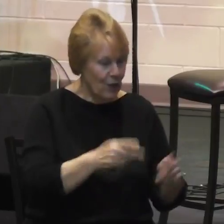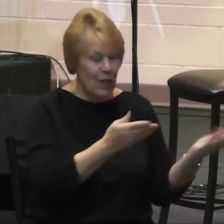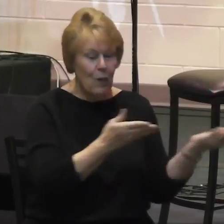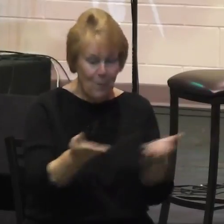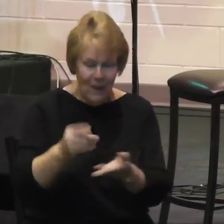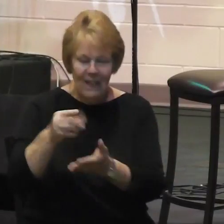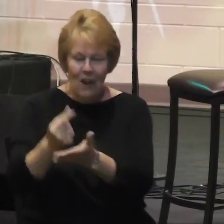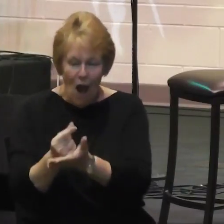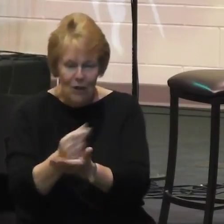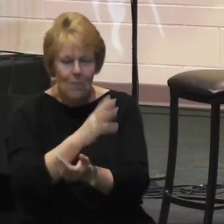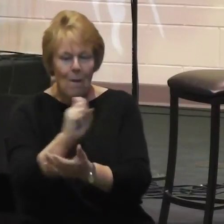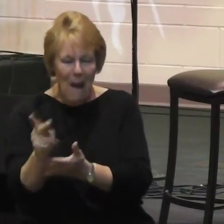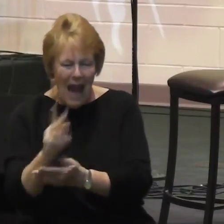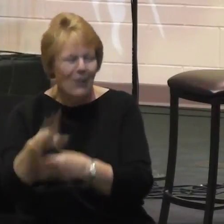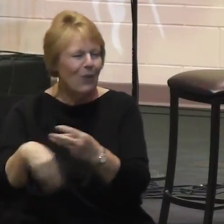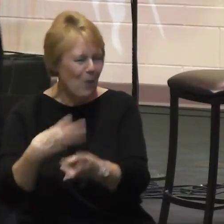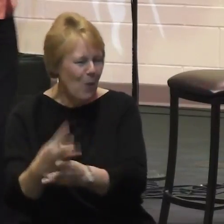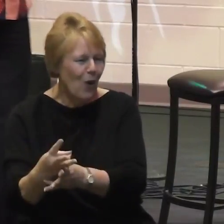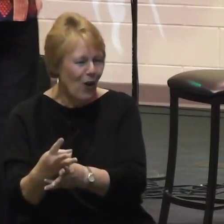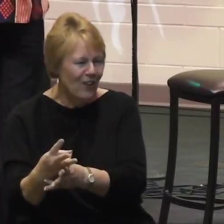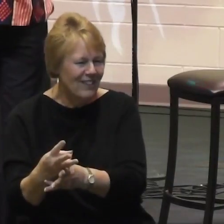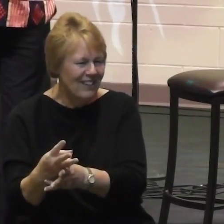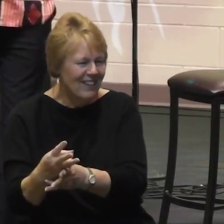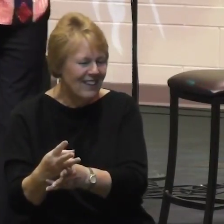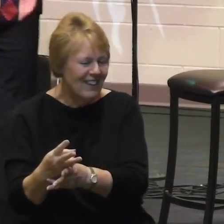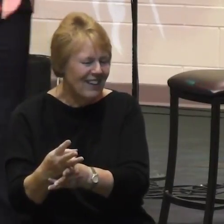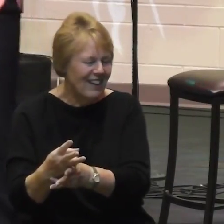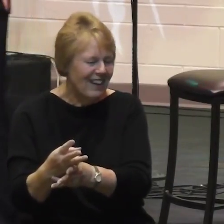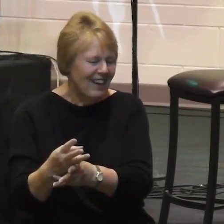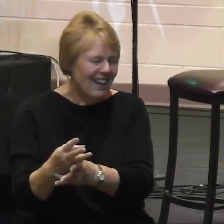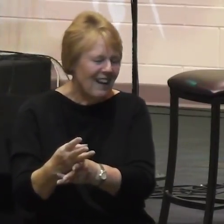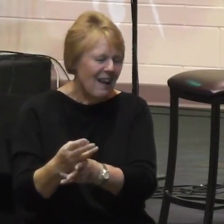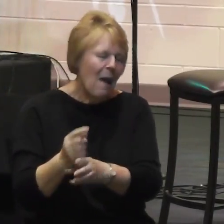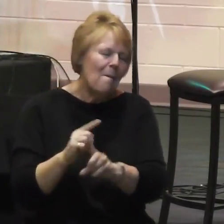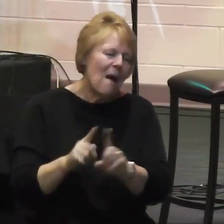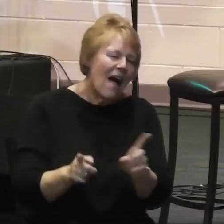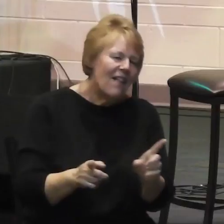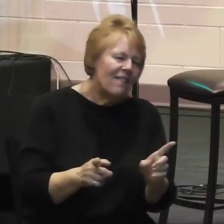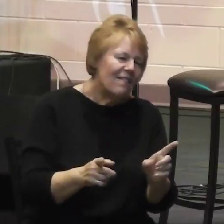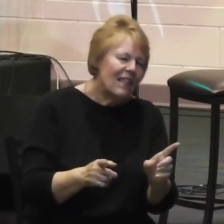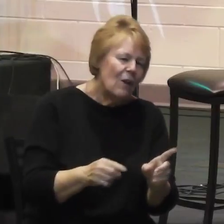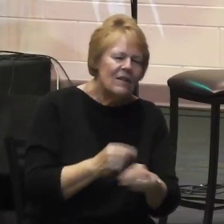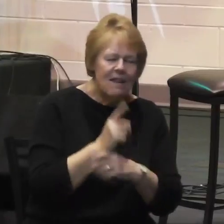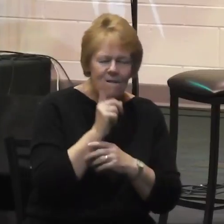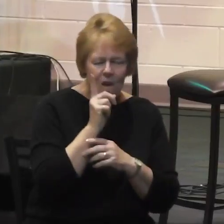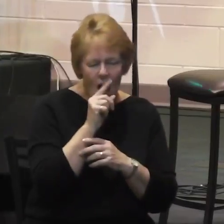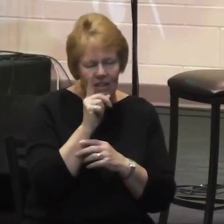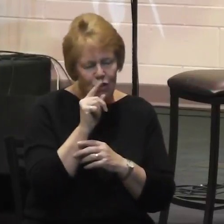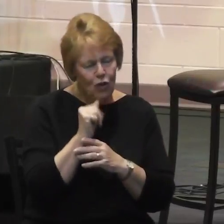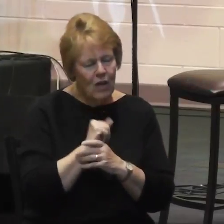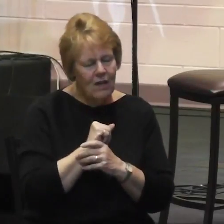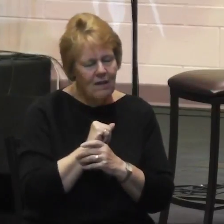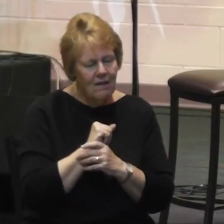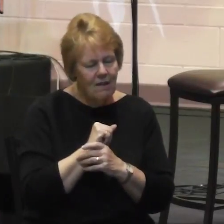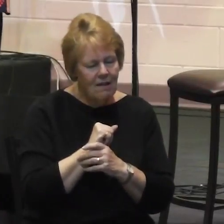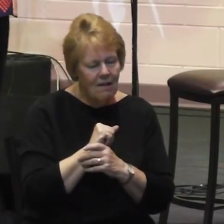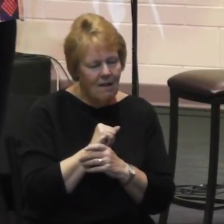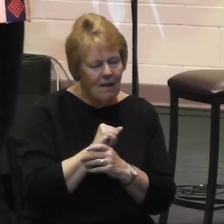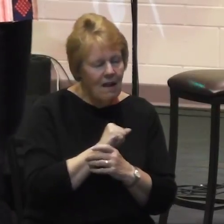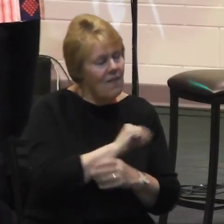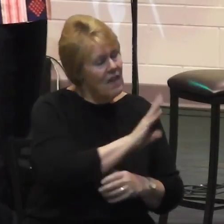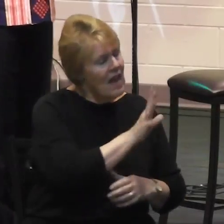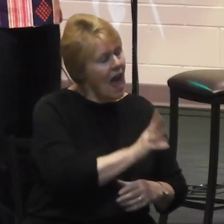But then there is a falsehood that is being perpetrated that Africa